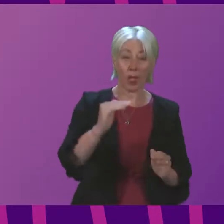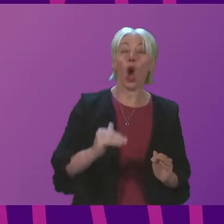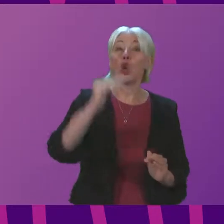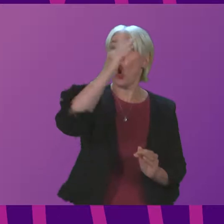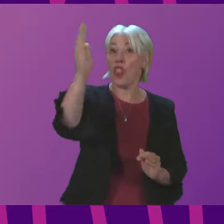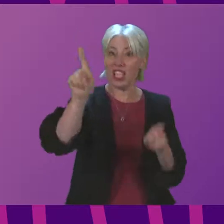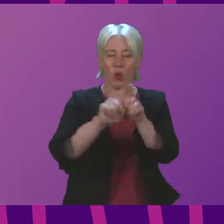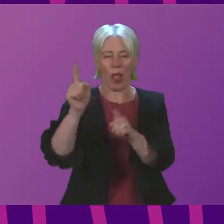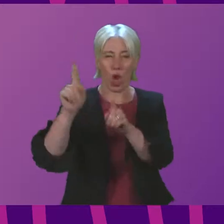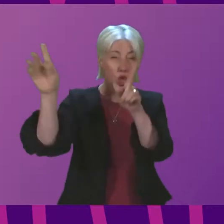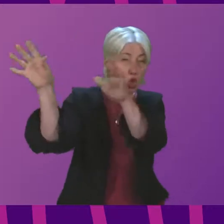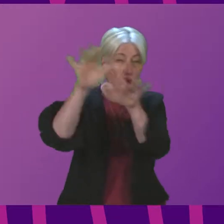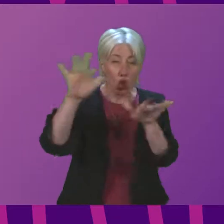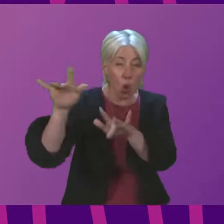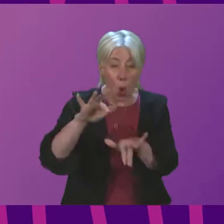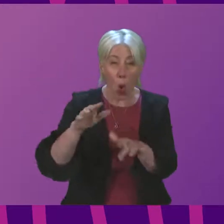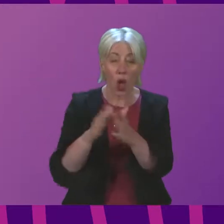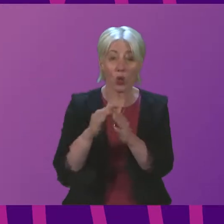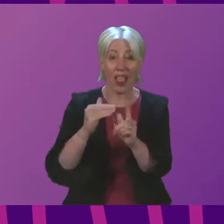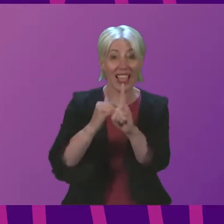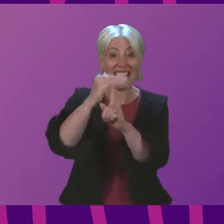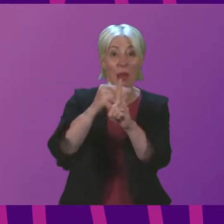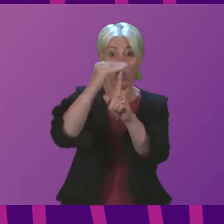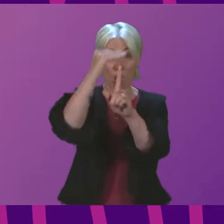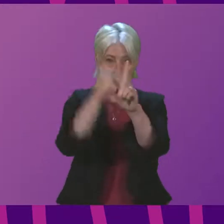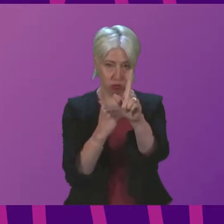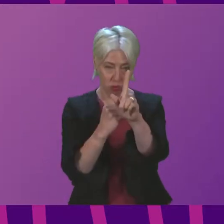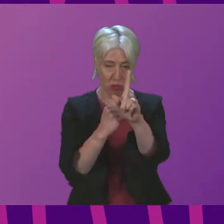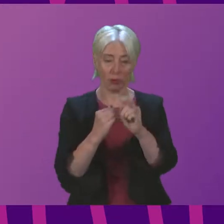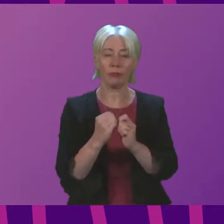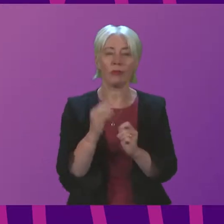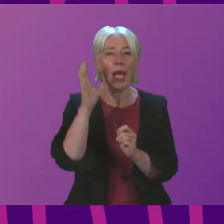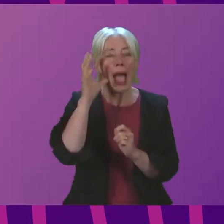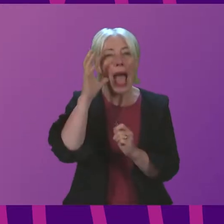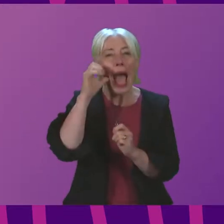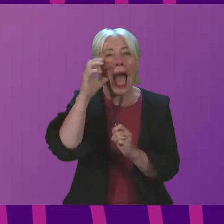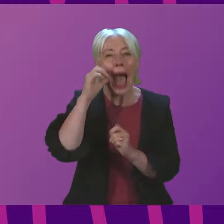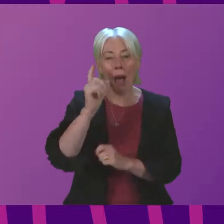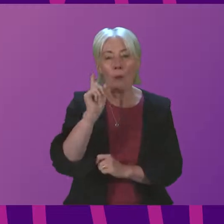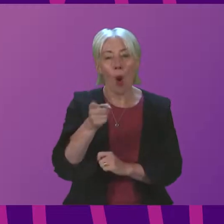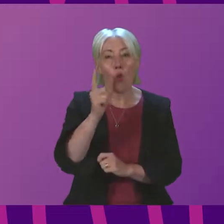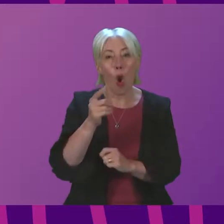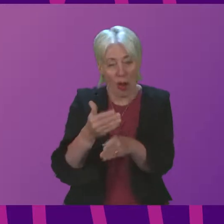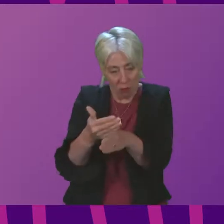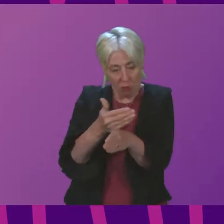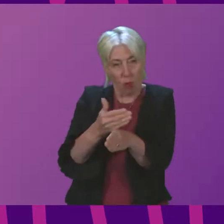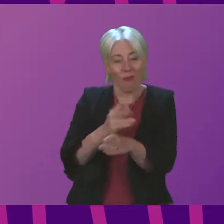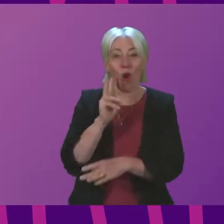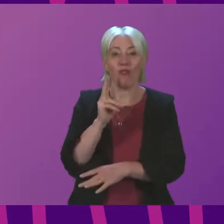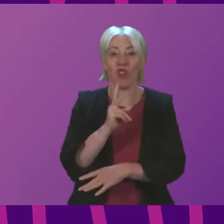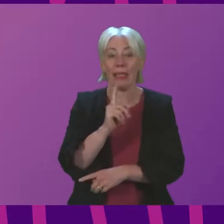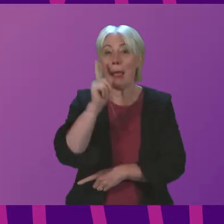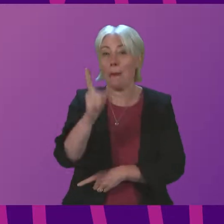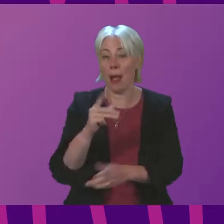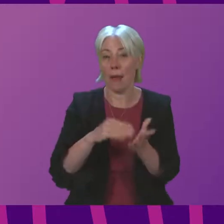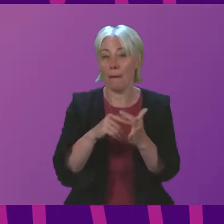snow and a sharp drop in temperatures. Amber warnings were issued in the days leading up to Friday's storm, but the Met Office